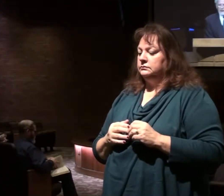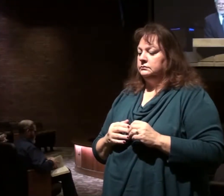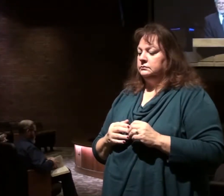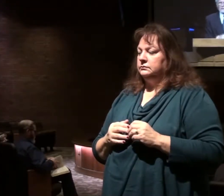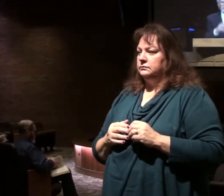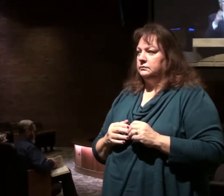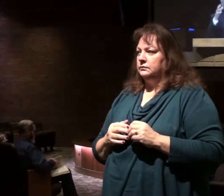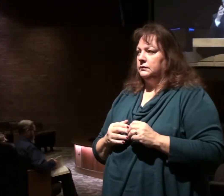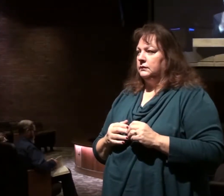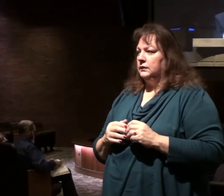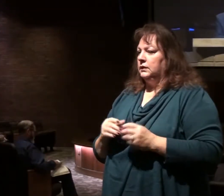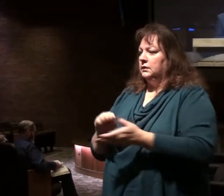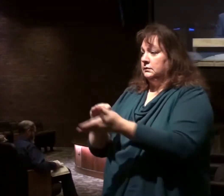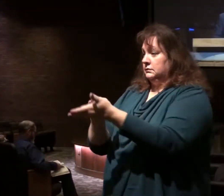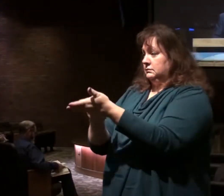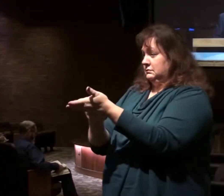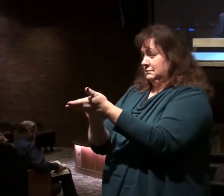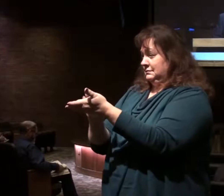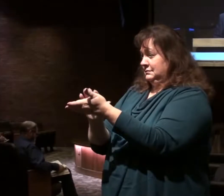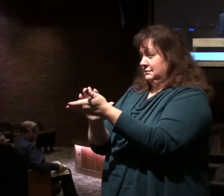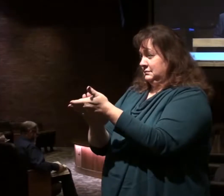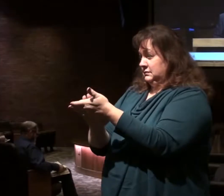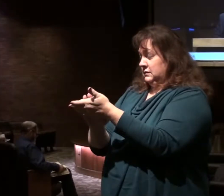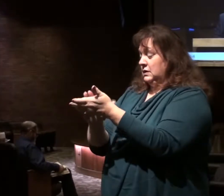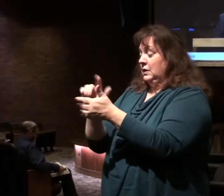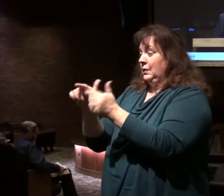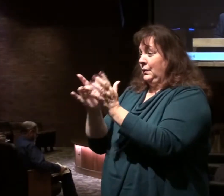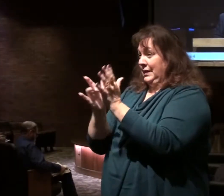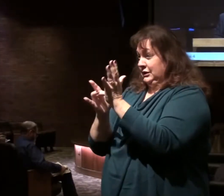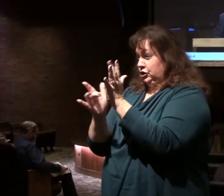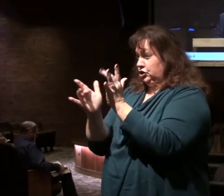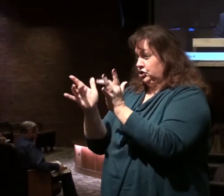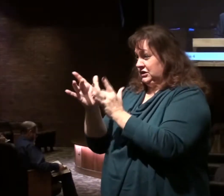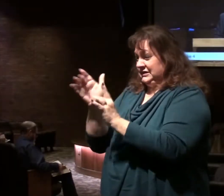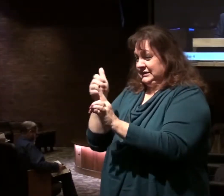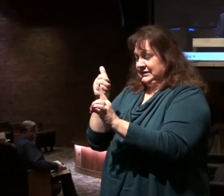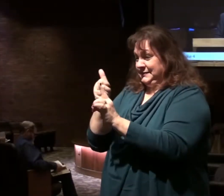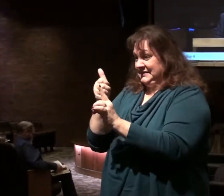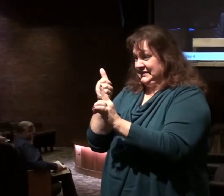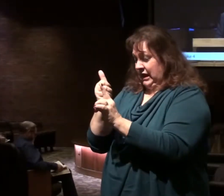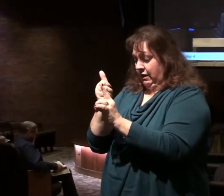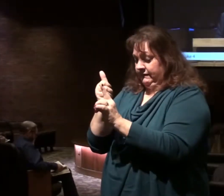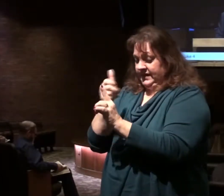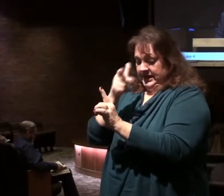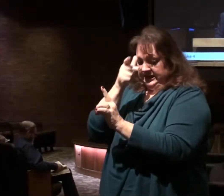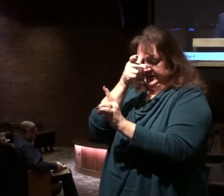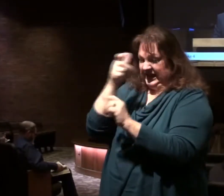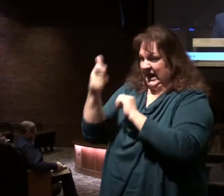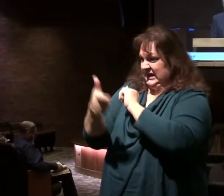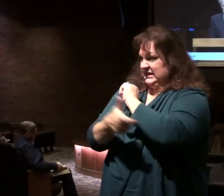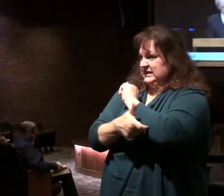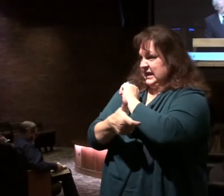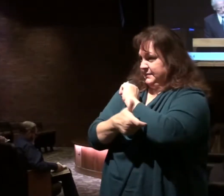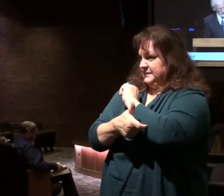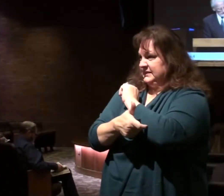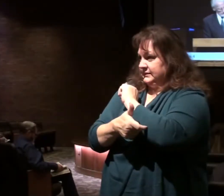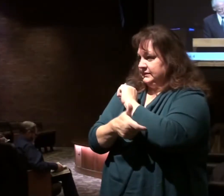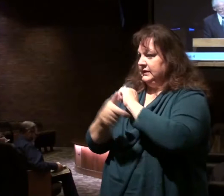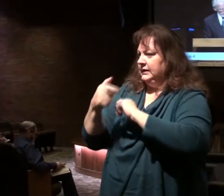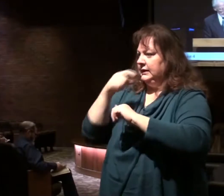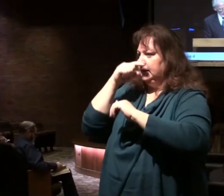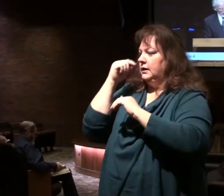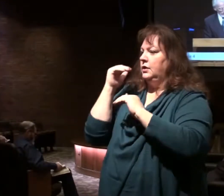And this is recording the temptation of Christ by the devil at the beginning of his public ministry.